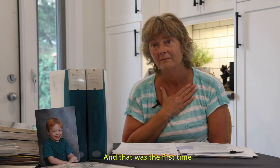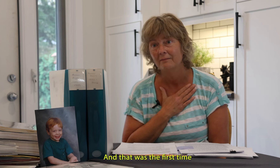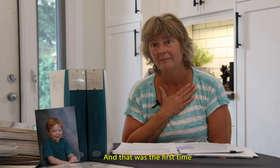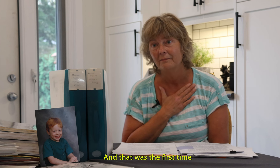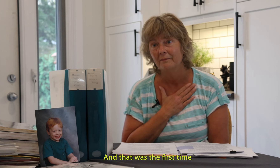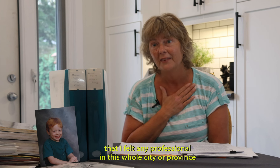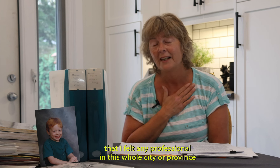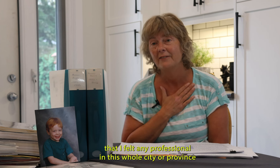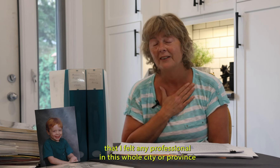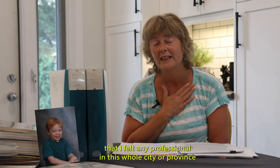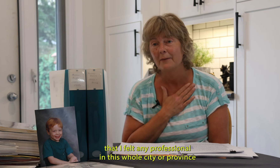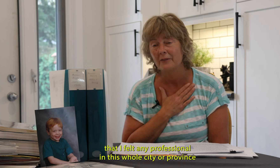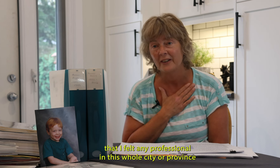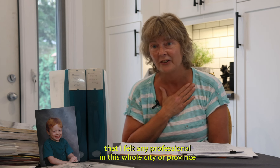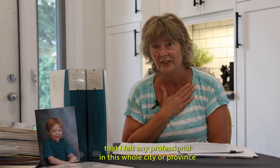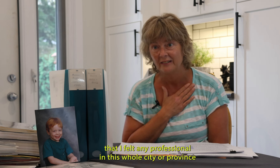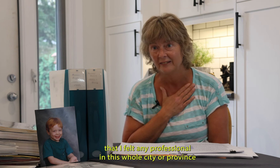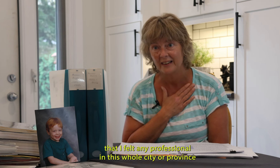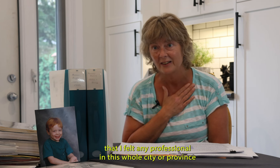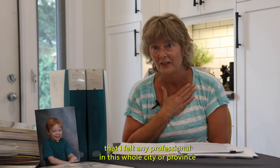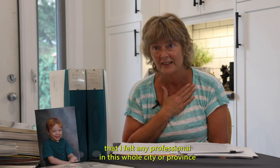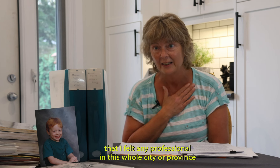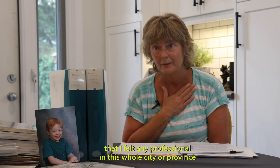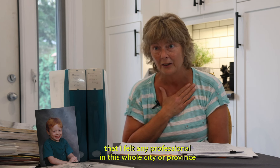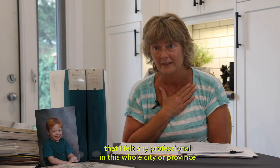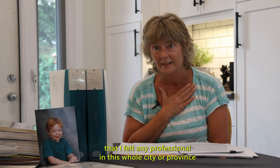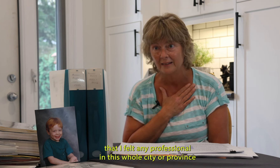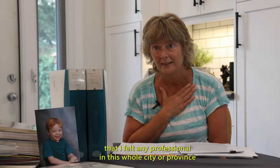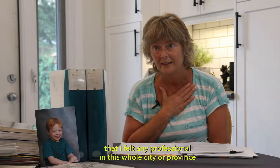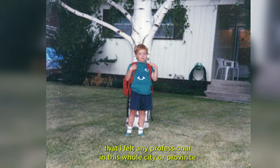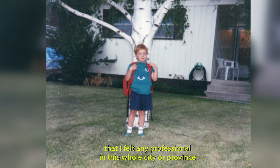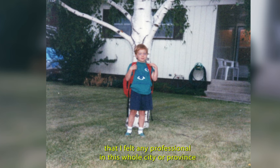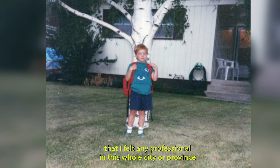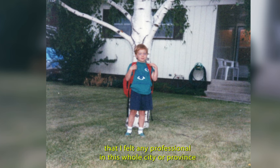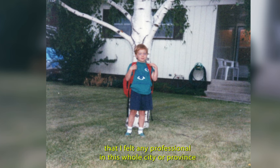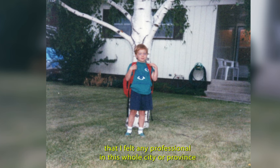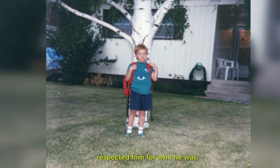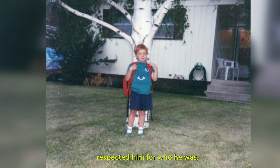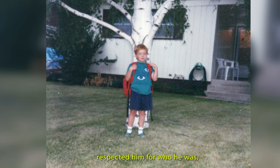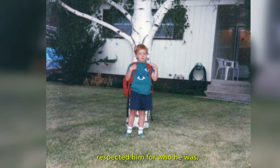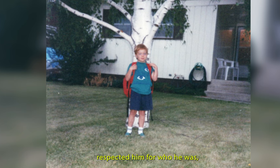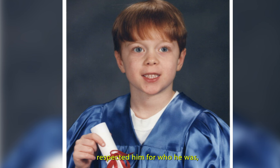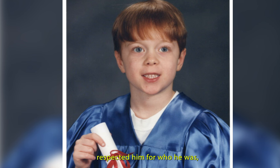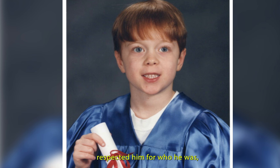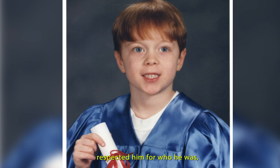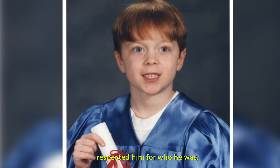that I felt any professional in this whole city or province respected him for who he